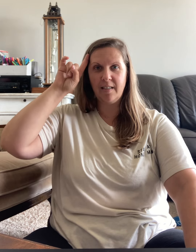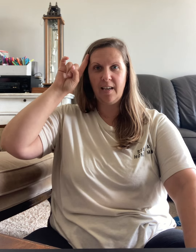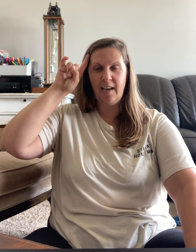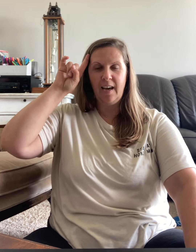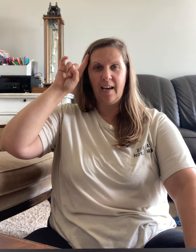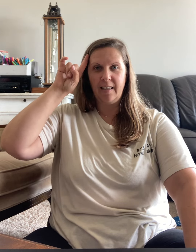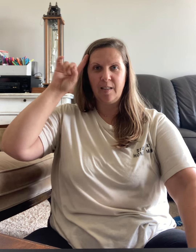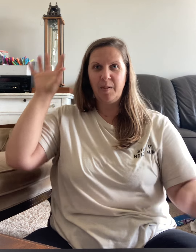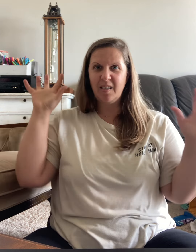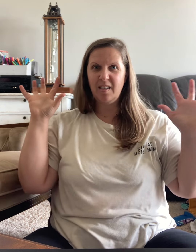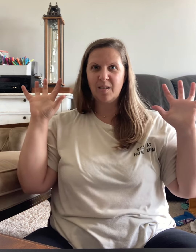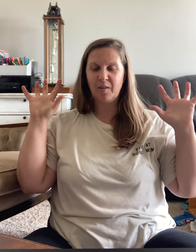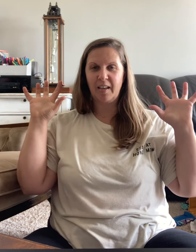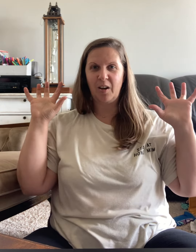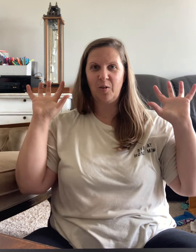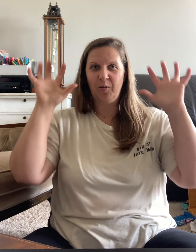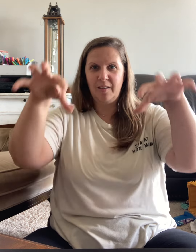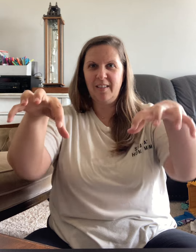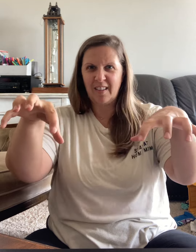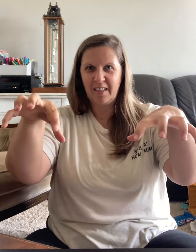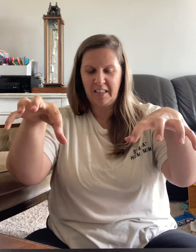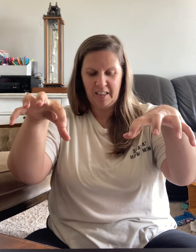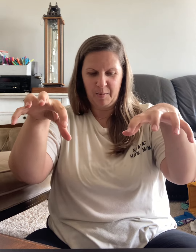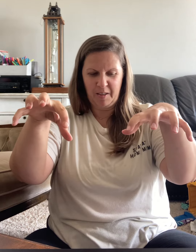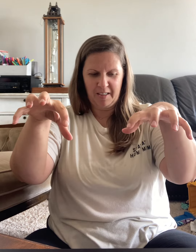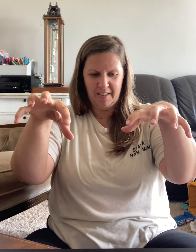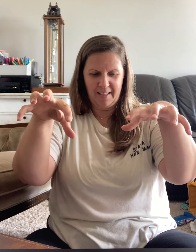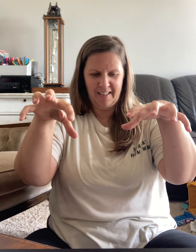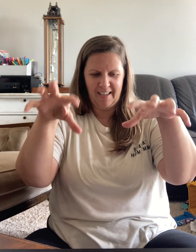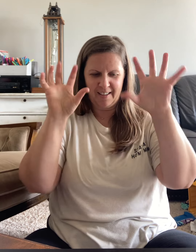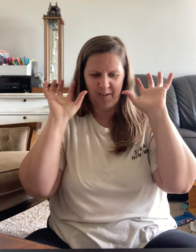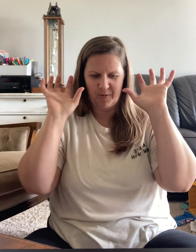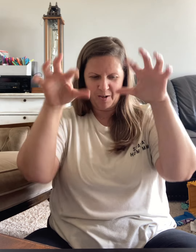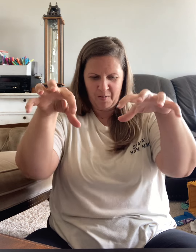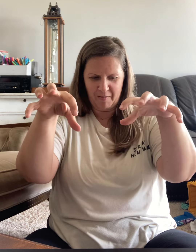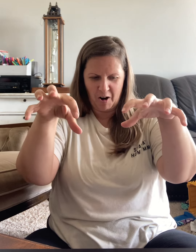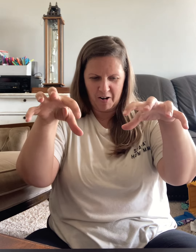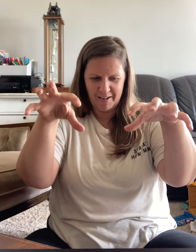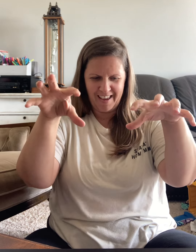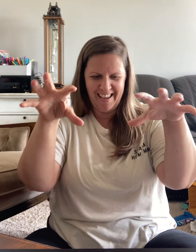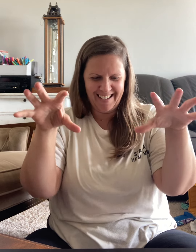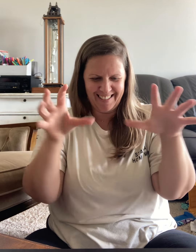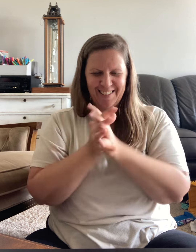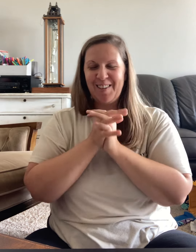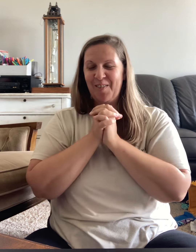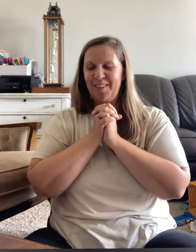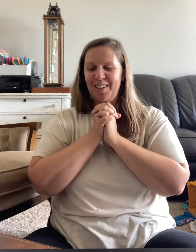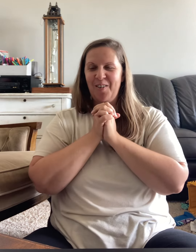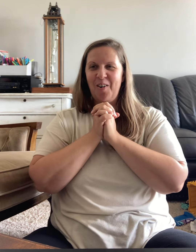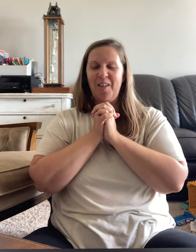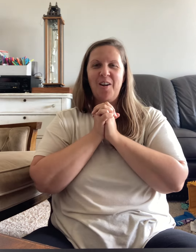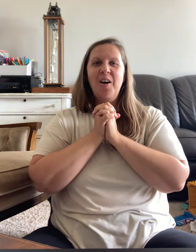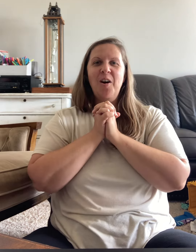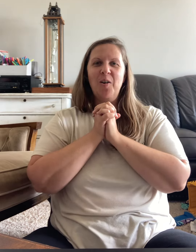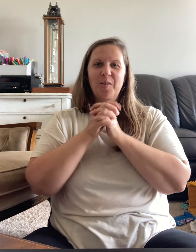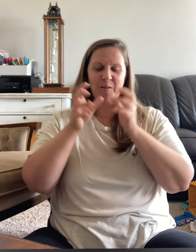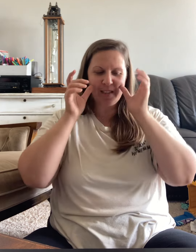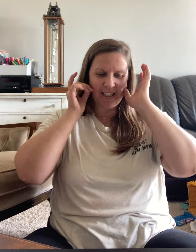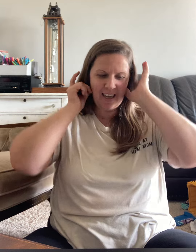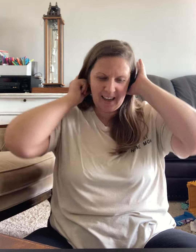and then species we're gonna go species like we're going raw so we're gonna go all over those again